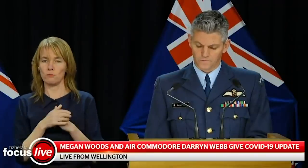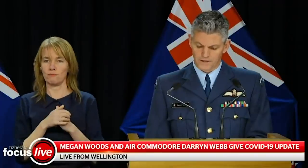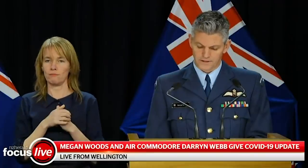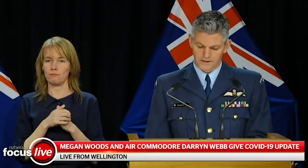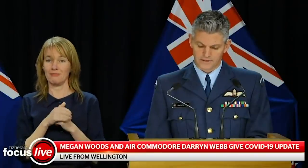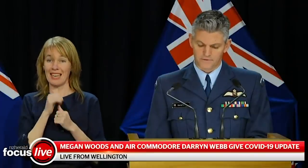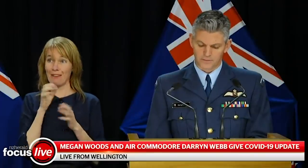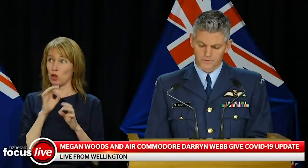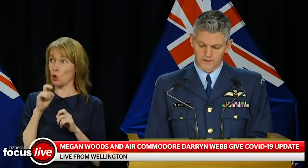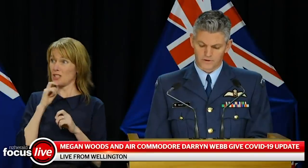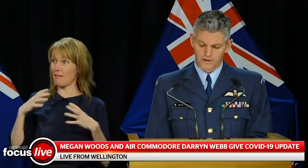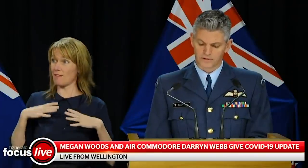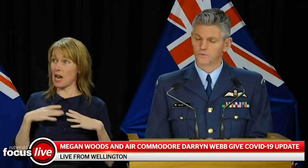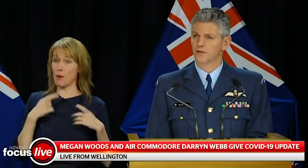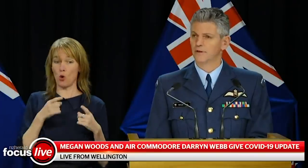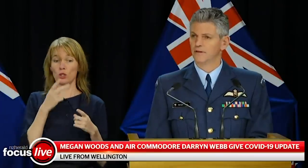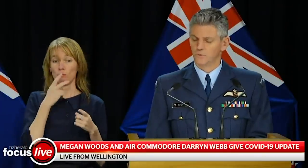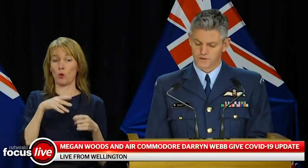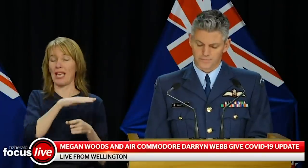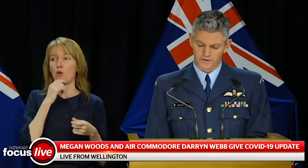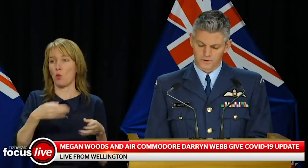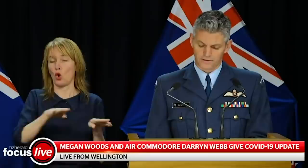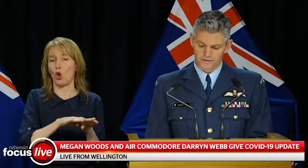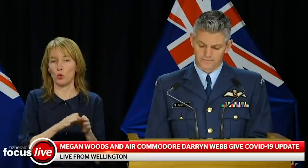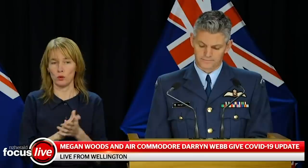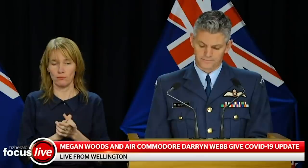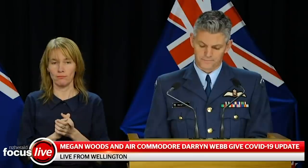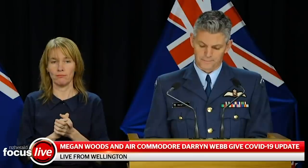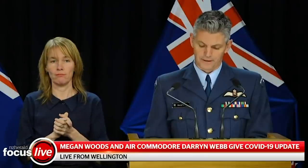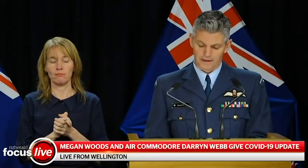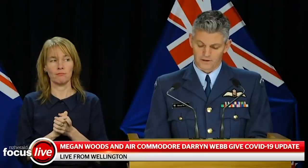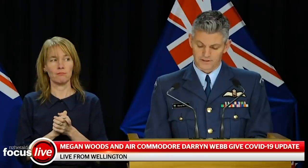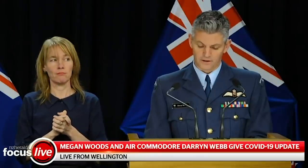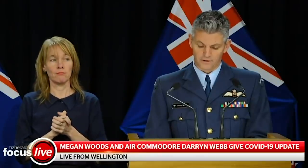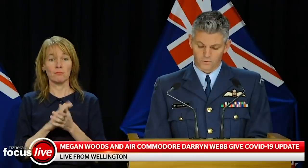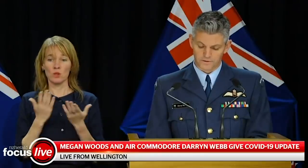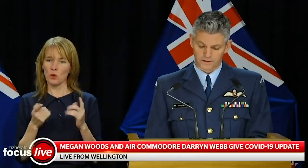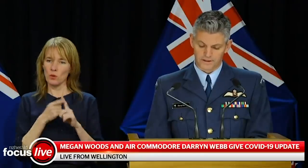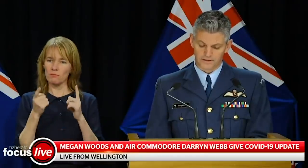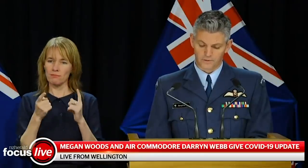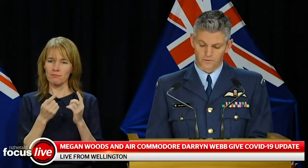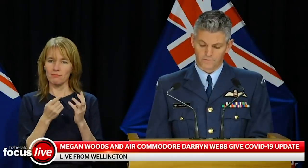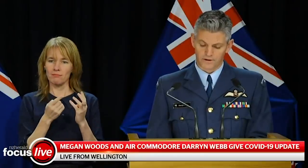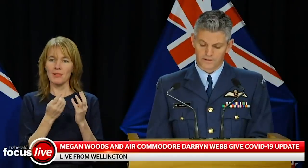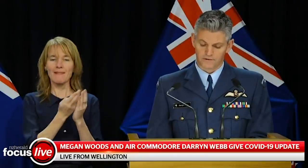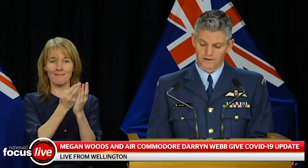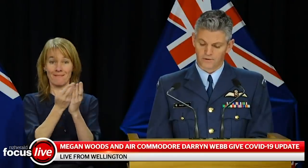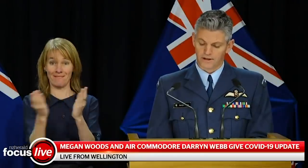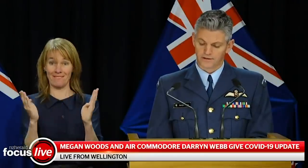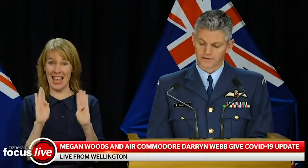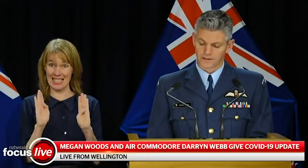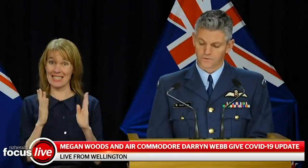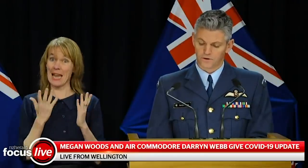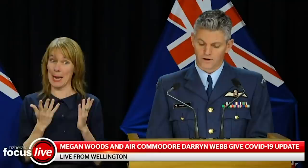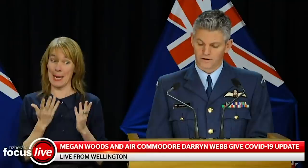Furthermore, fencing as a visible deterrent has also been strengthened, and I can tell you that all facilities that require fencing have